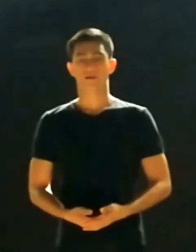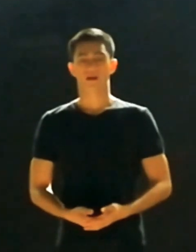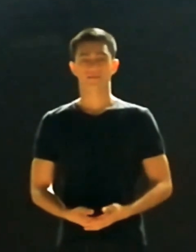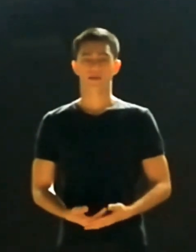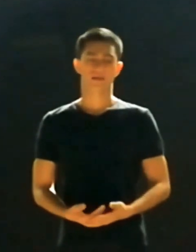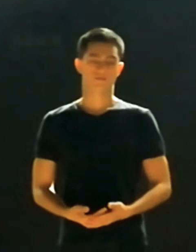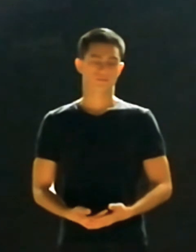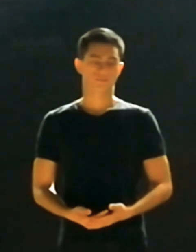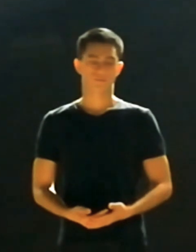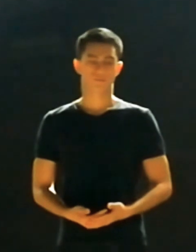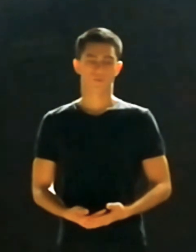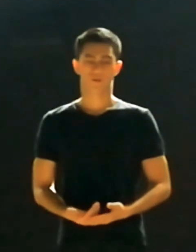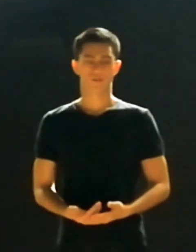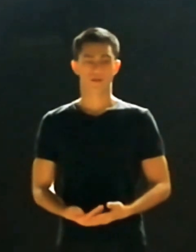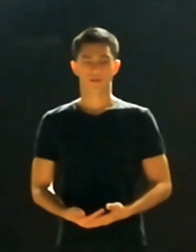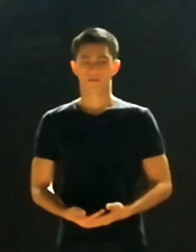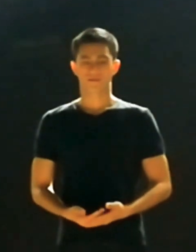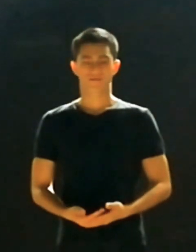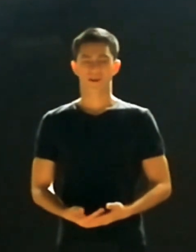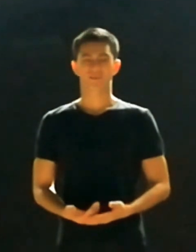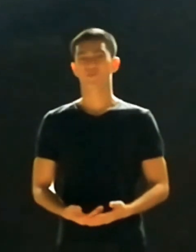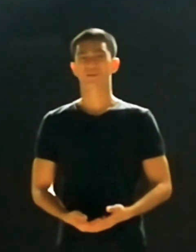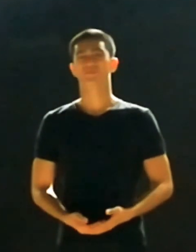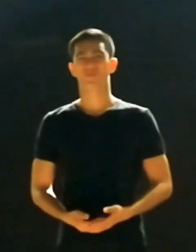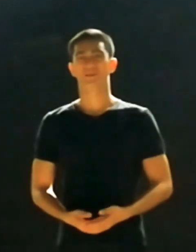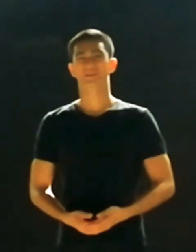I say, well, they are waiting for me.